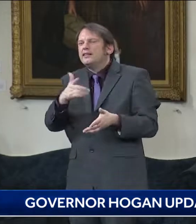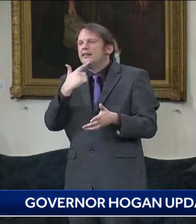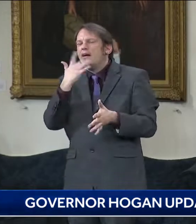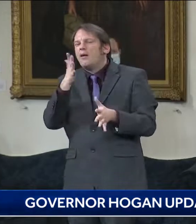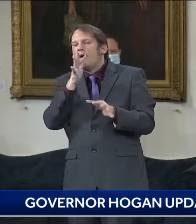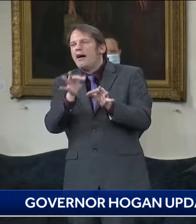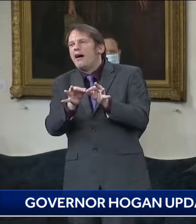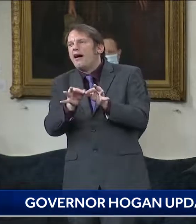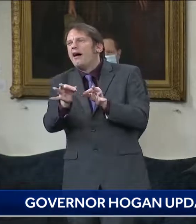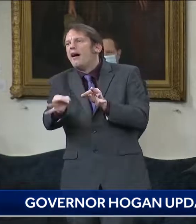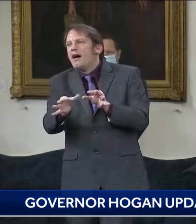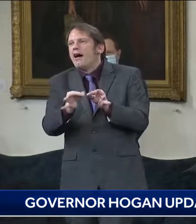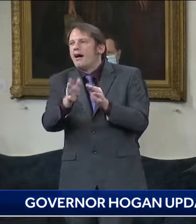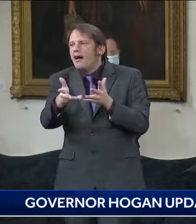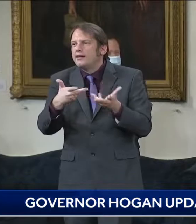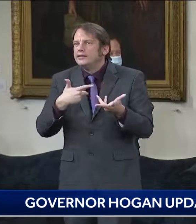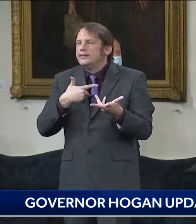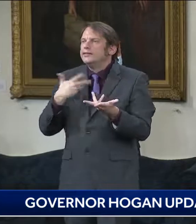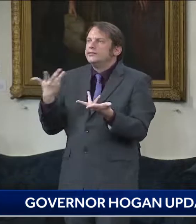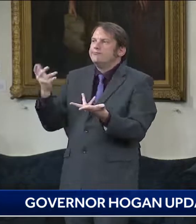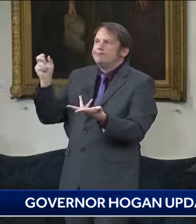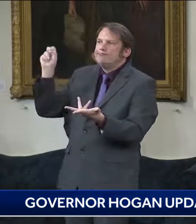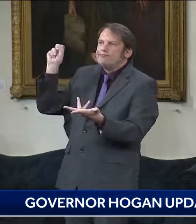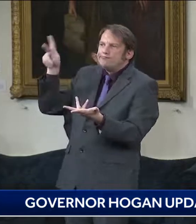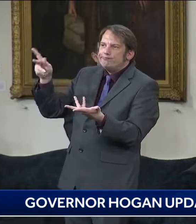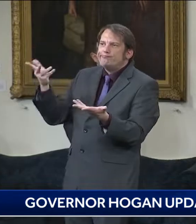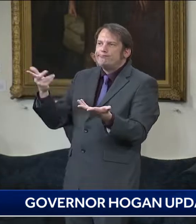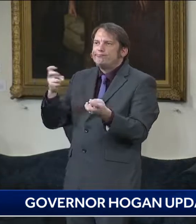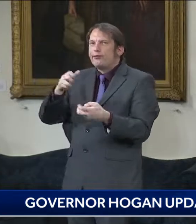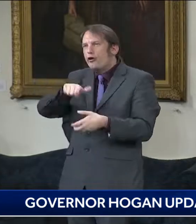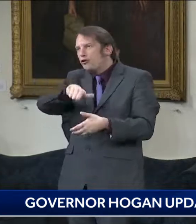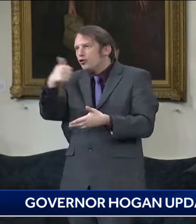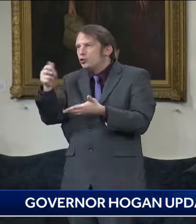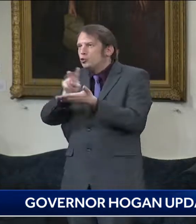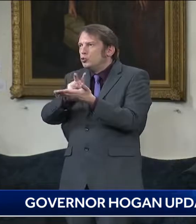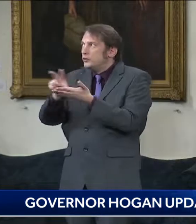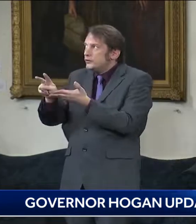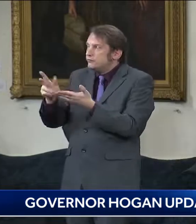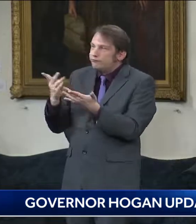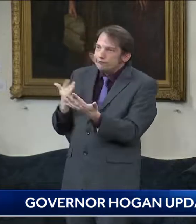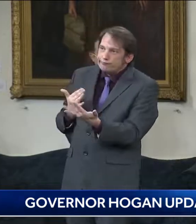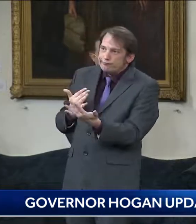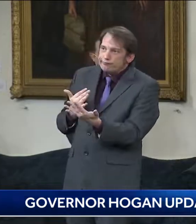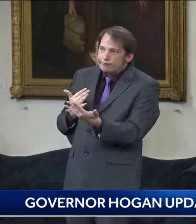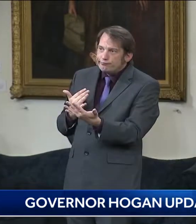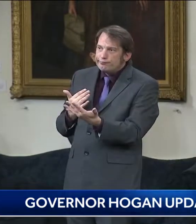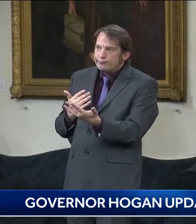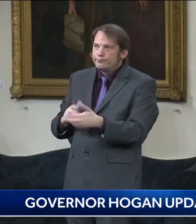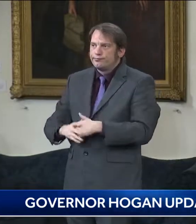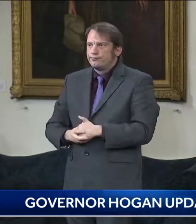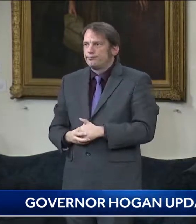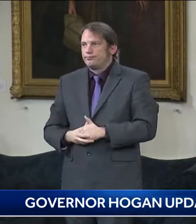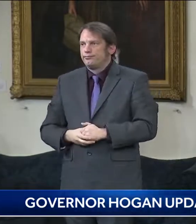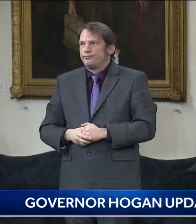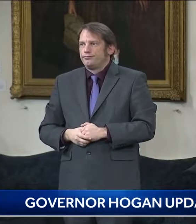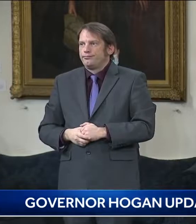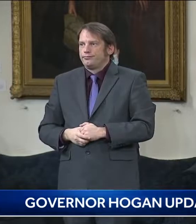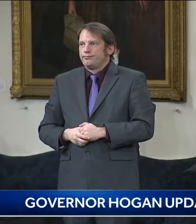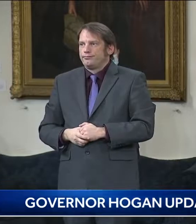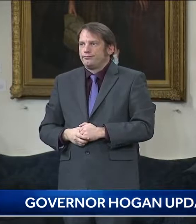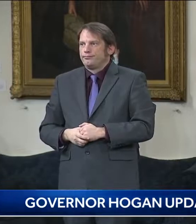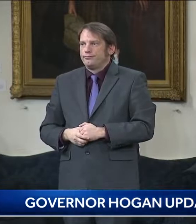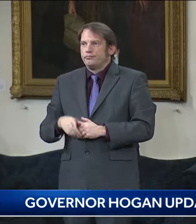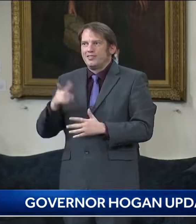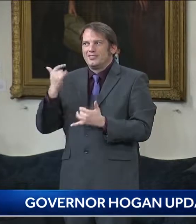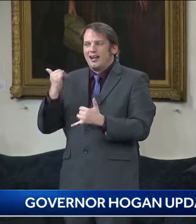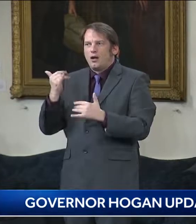up, they actually told us we had to wait another two weeks before a substantial increase. We're getting incremental small increases each week,